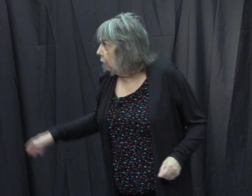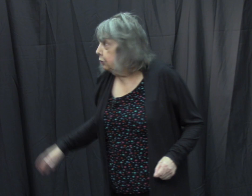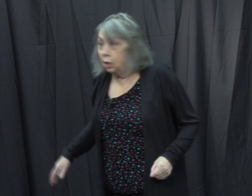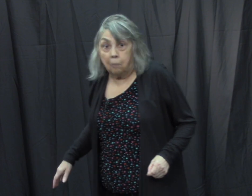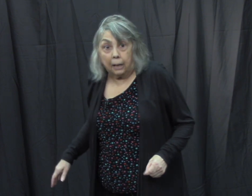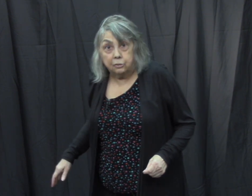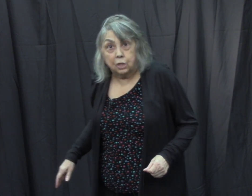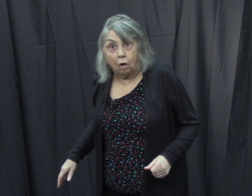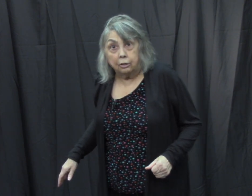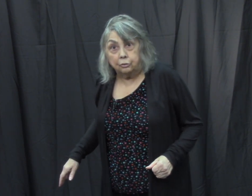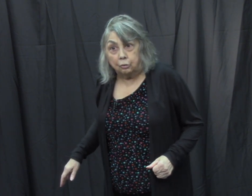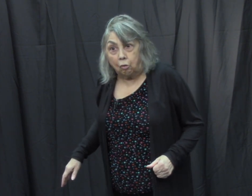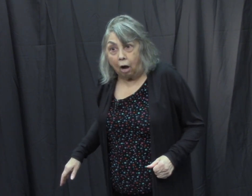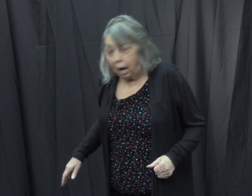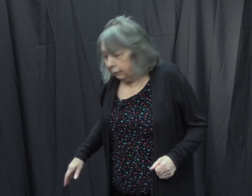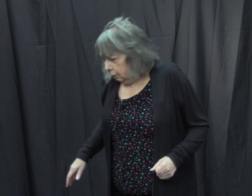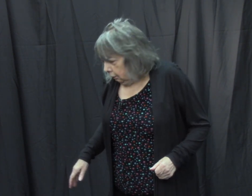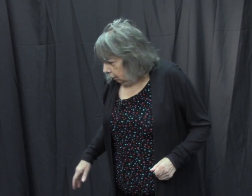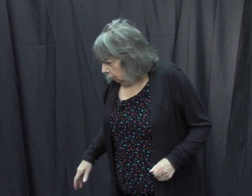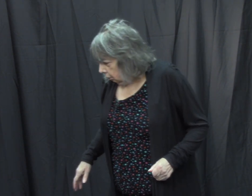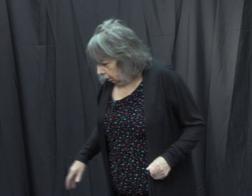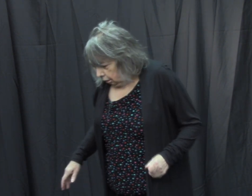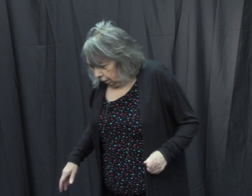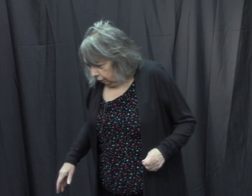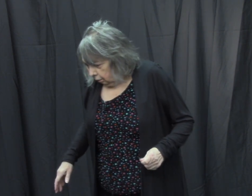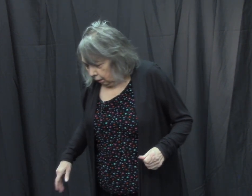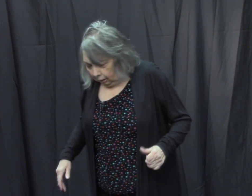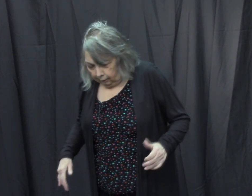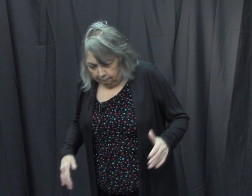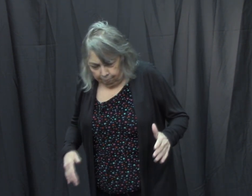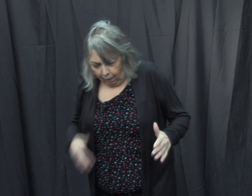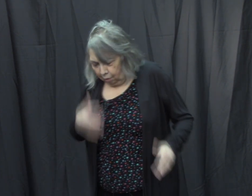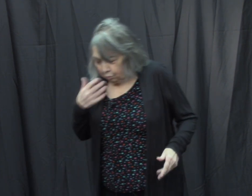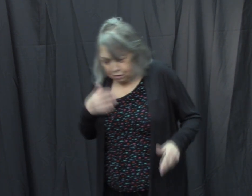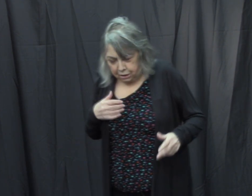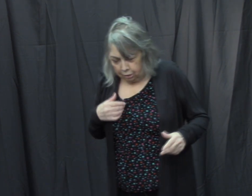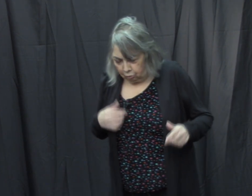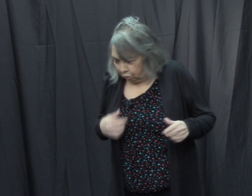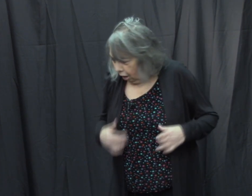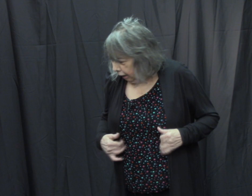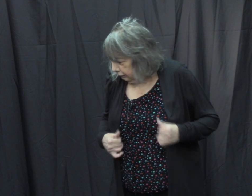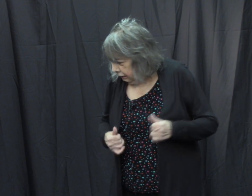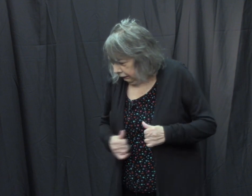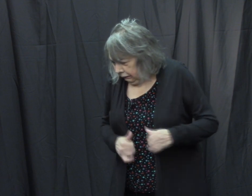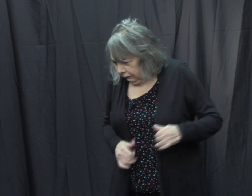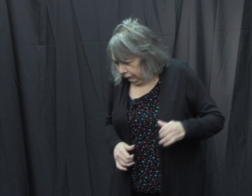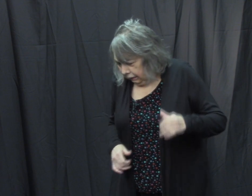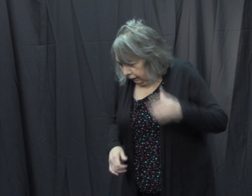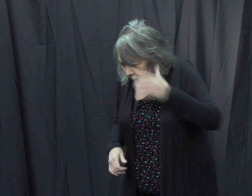nearby started to cry. And I was still crying. And